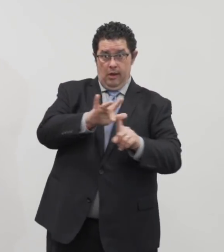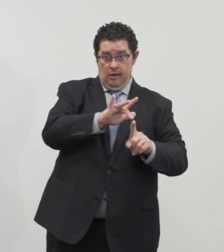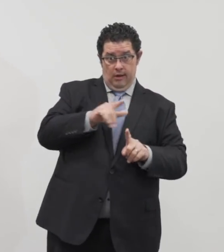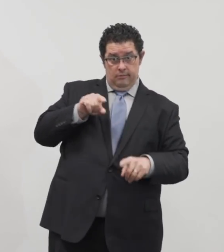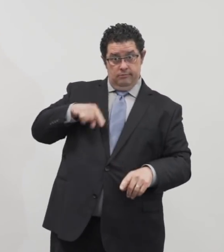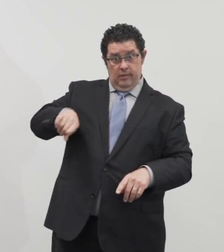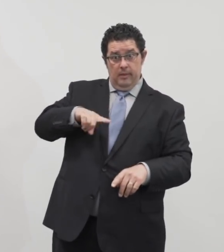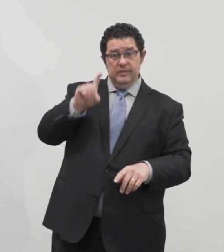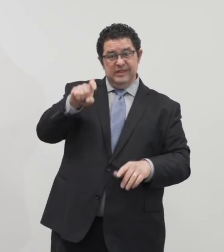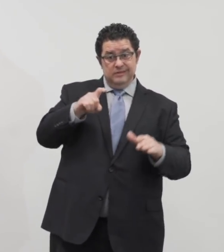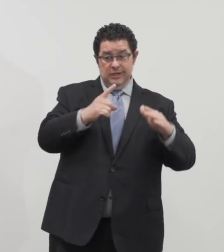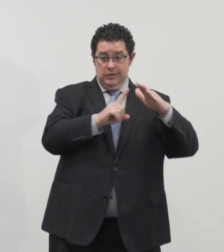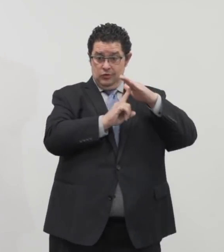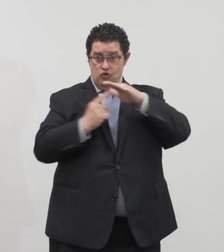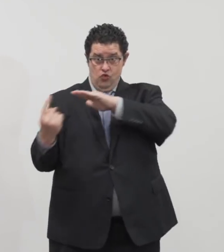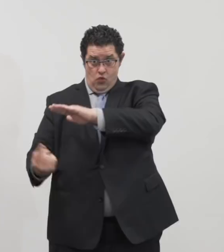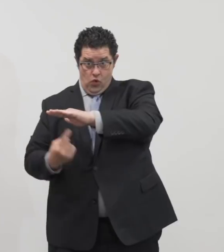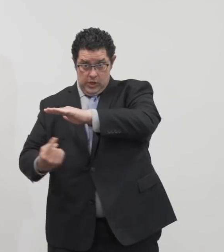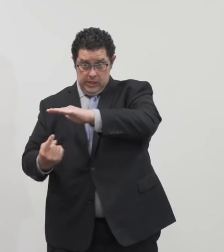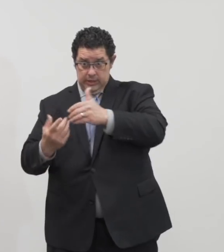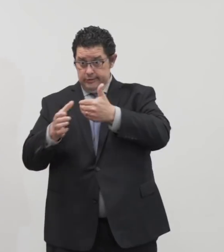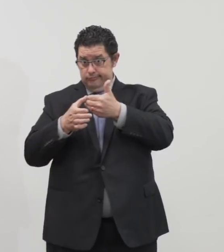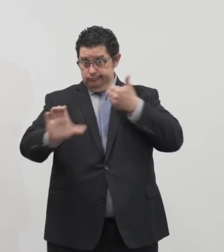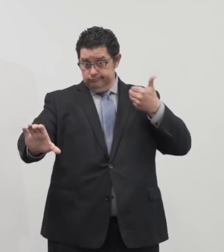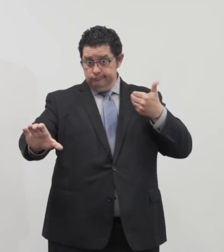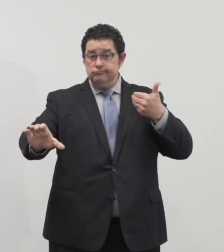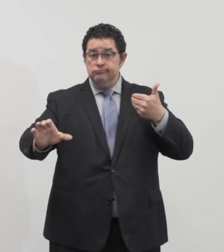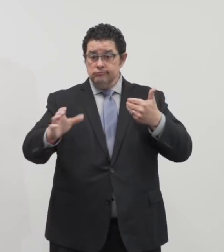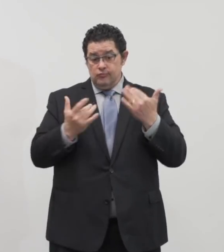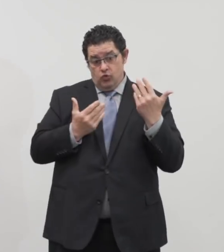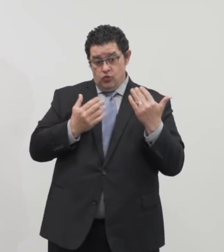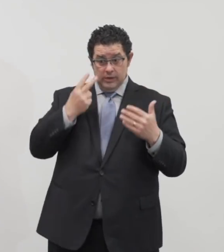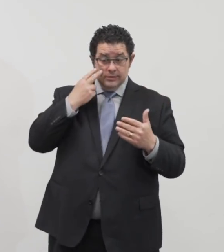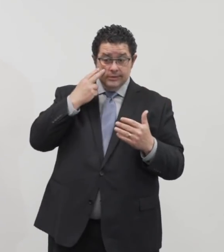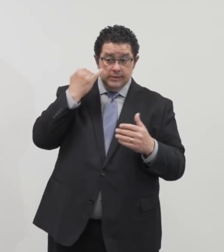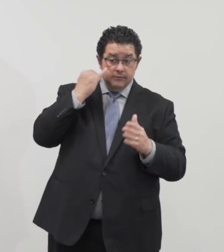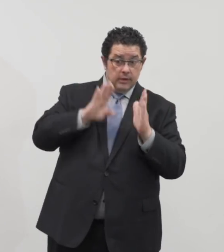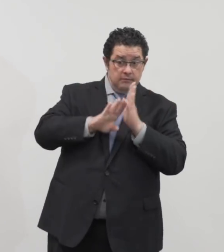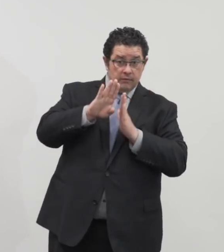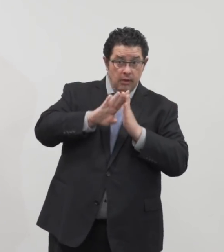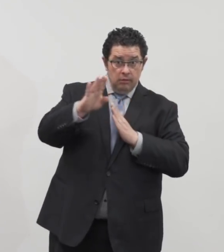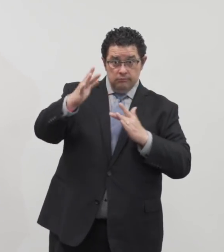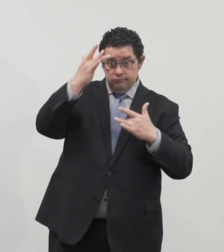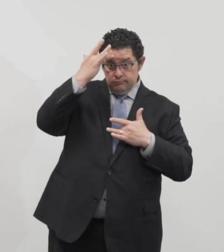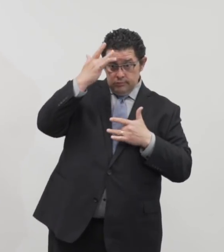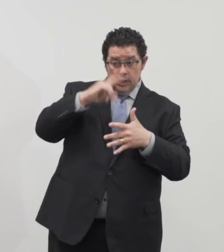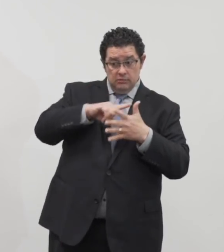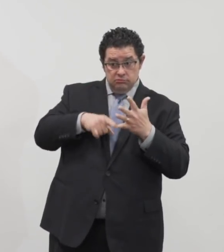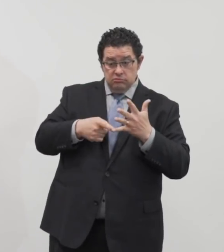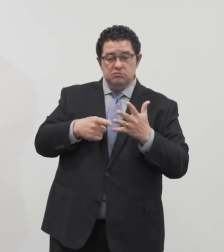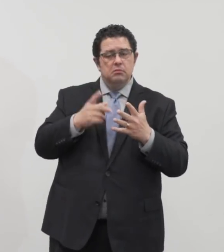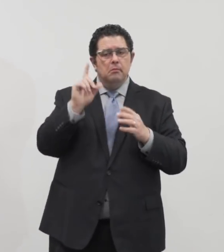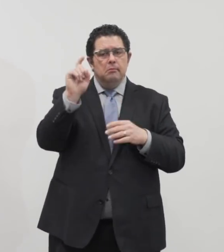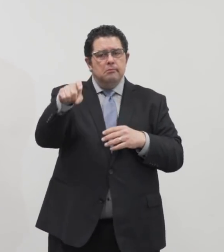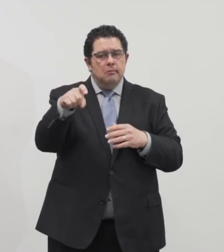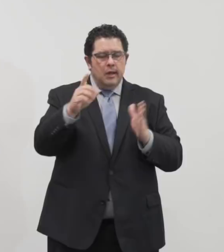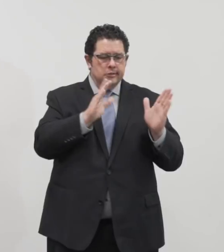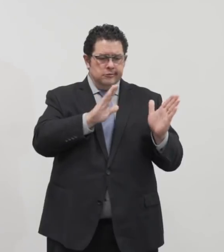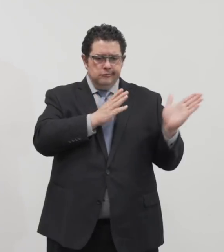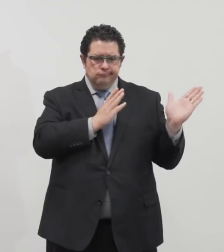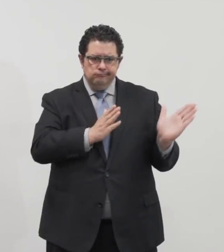quarantined while they are waiting to see if they develop COVID-19, they must make arrangements for that as well.